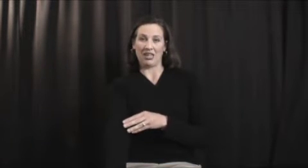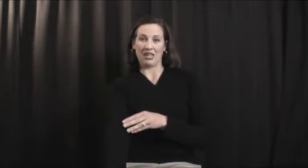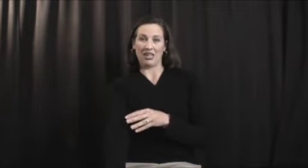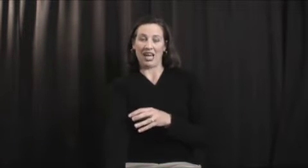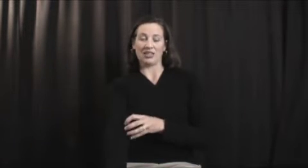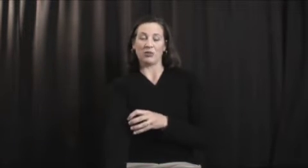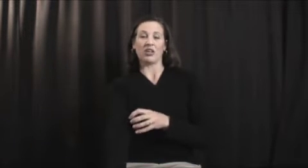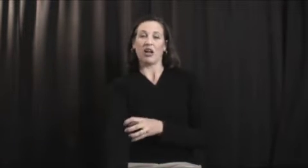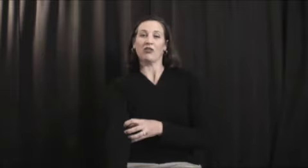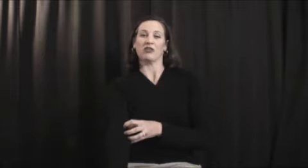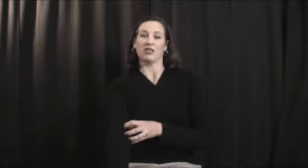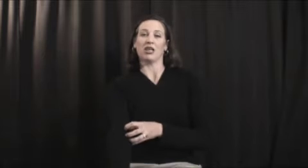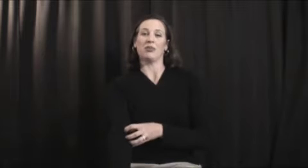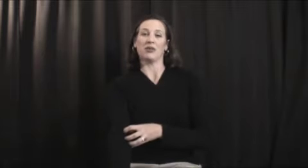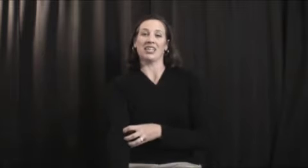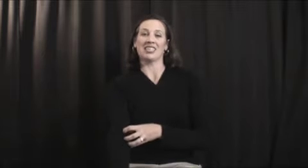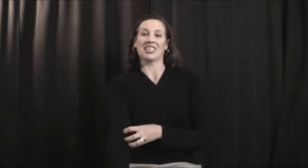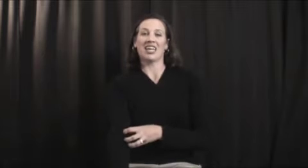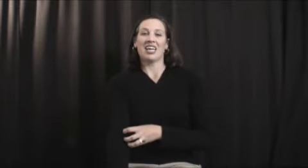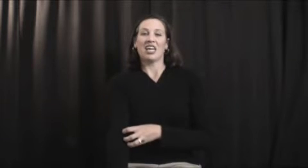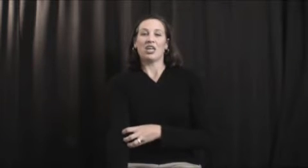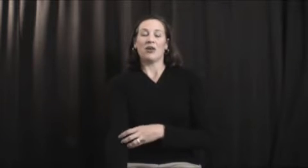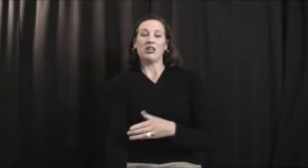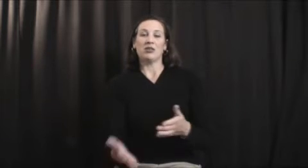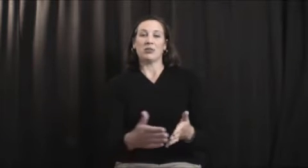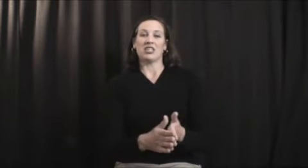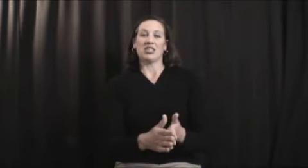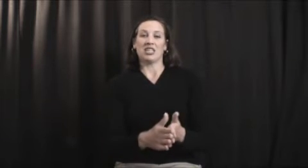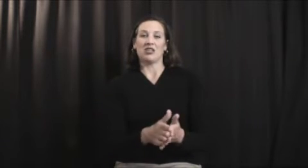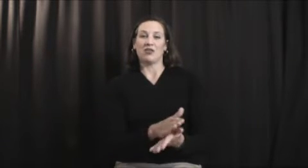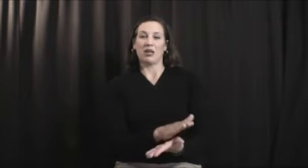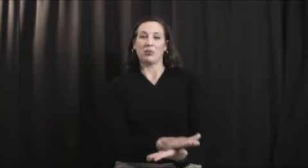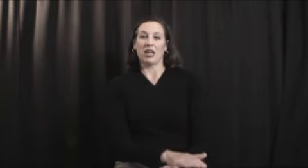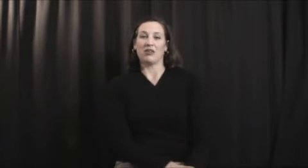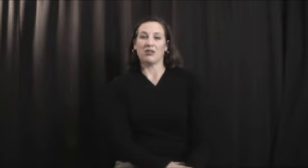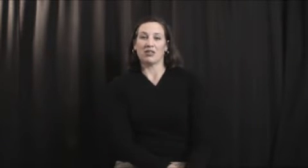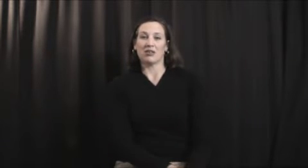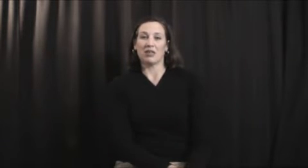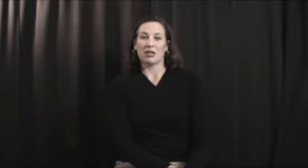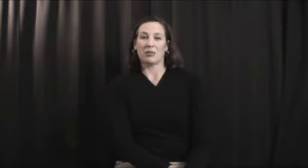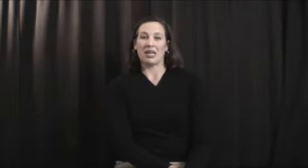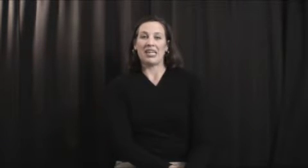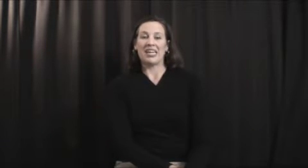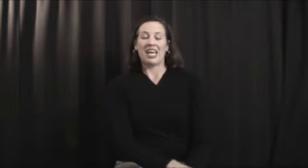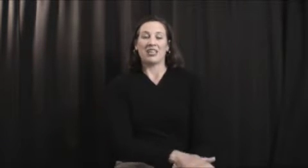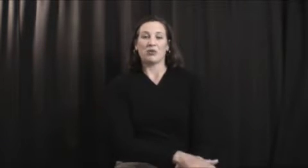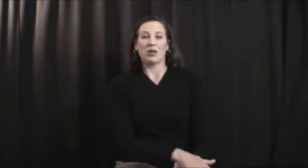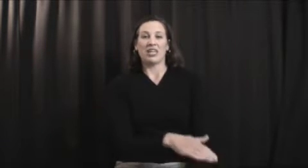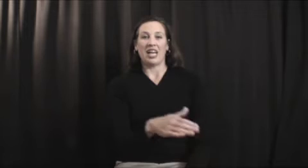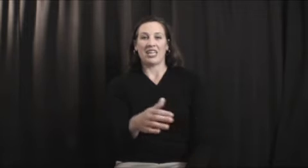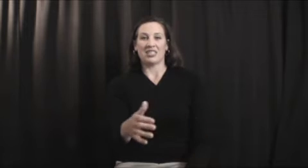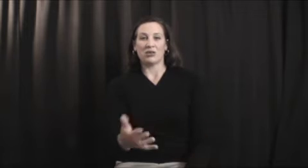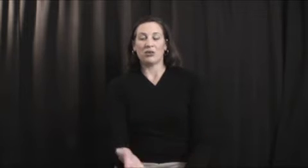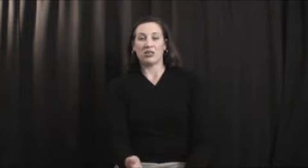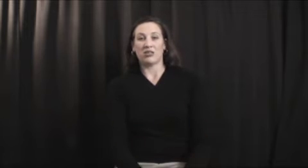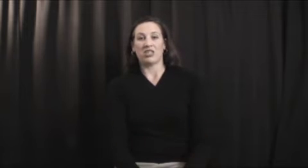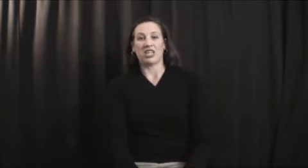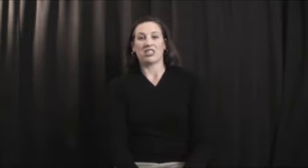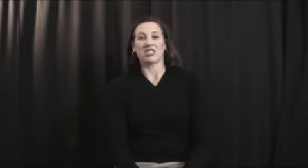that's where a golfer's elbow is. You also mentioned that you've had prior physical therapy as well as cortisone injections